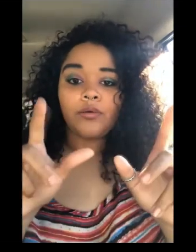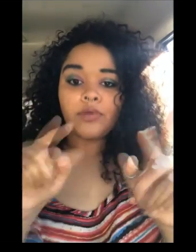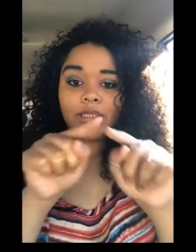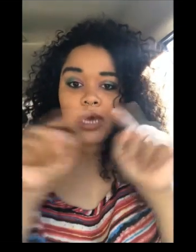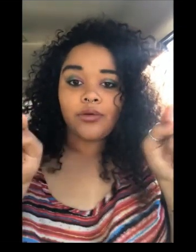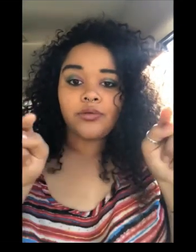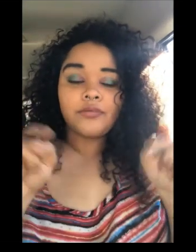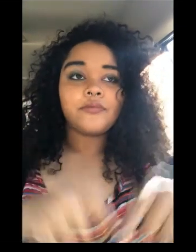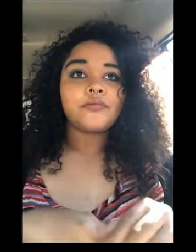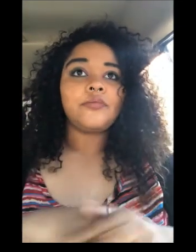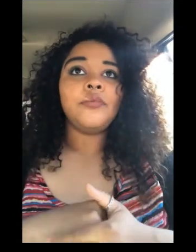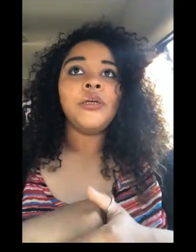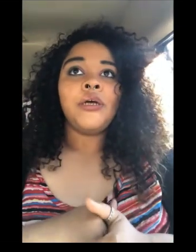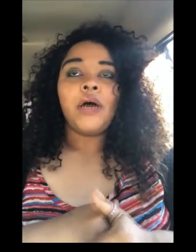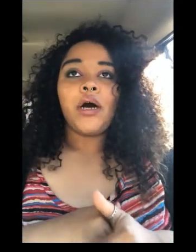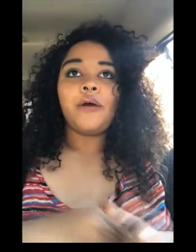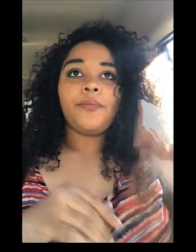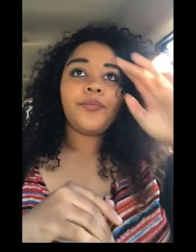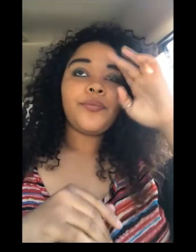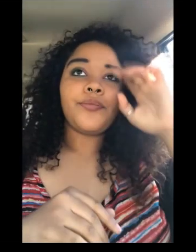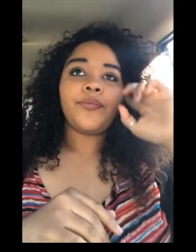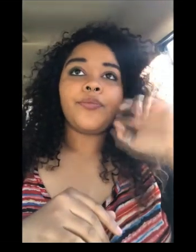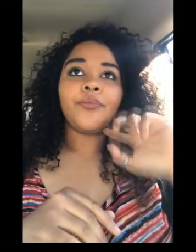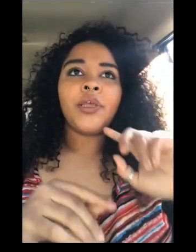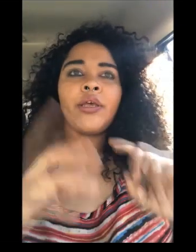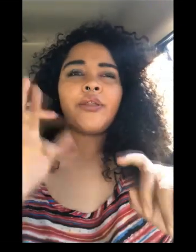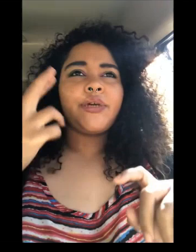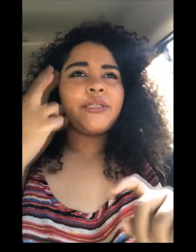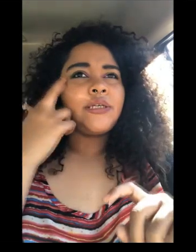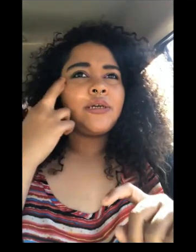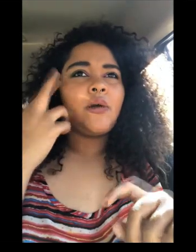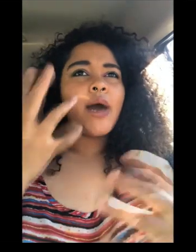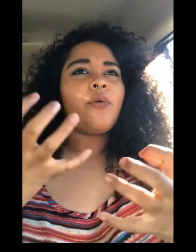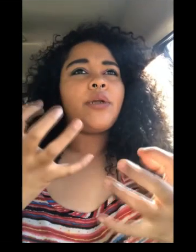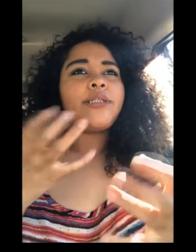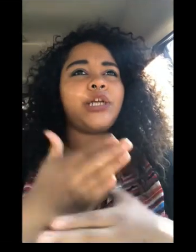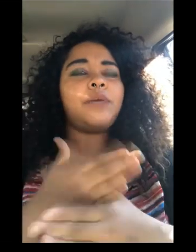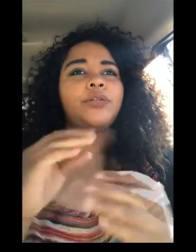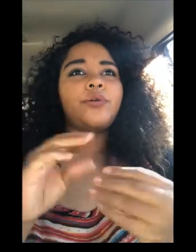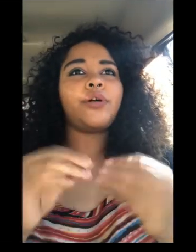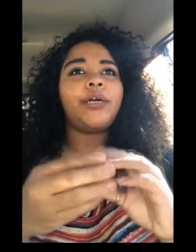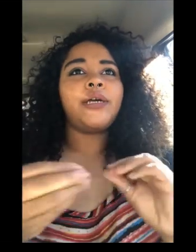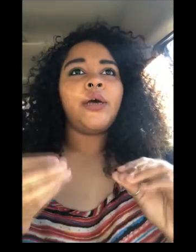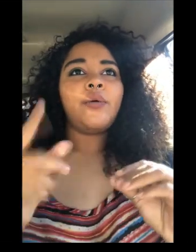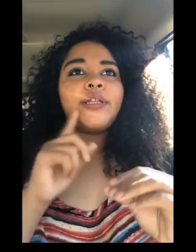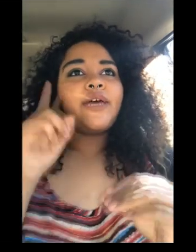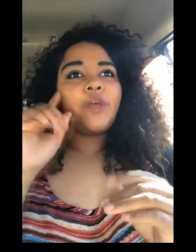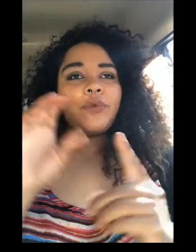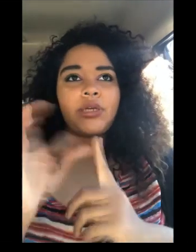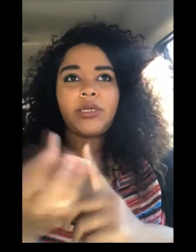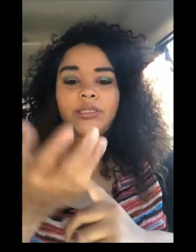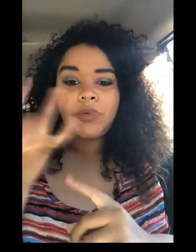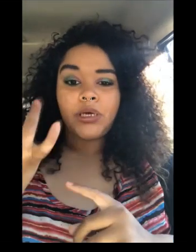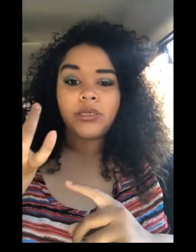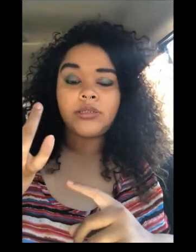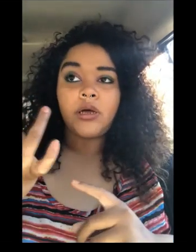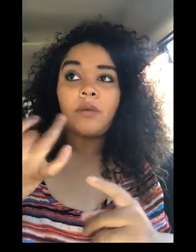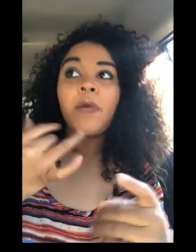with the title um the reasoning why i wanted to share my story with the deaf community is because um